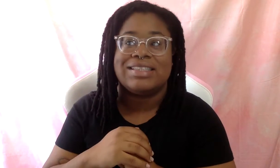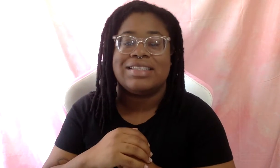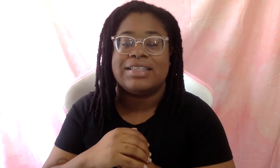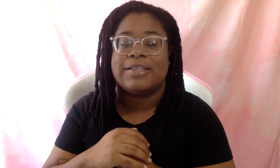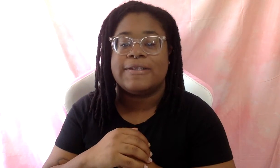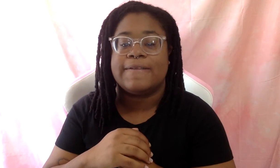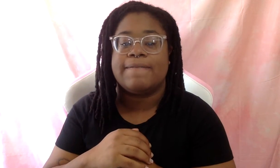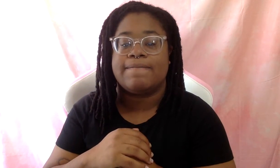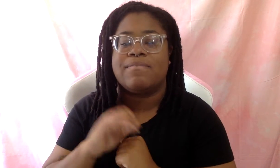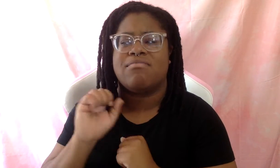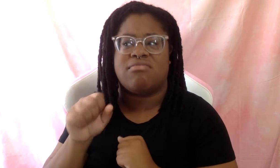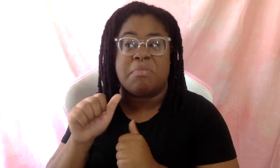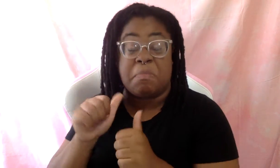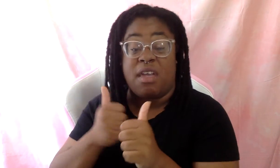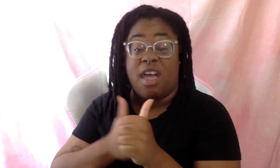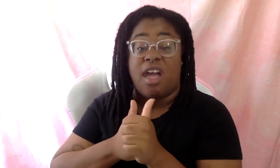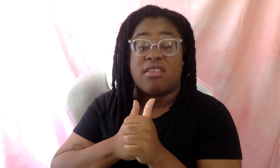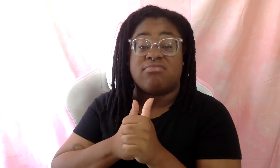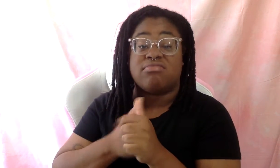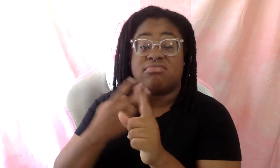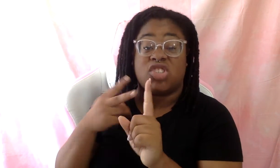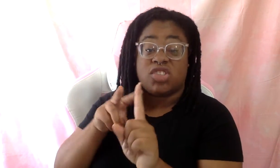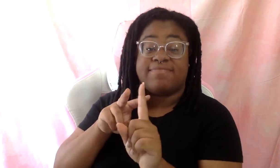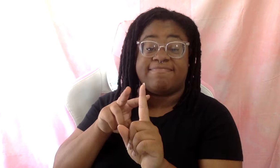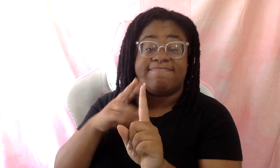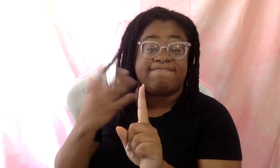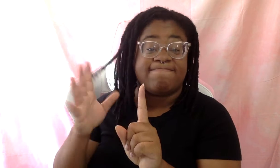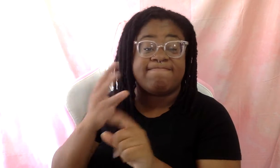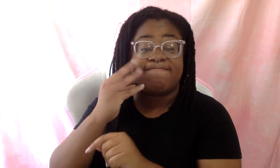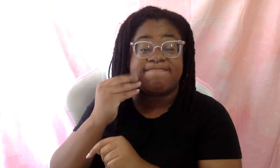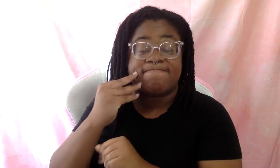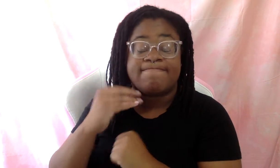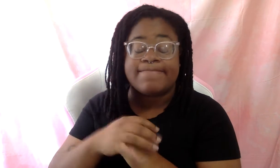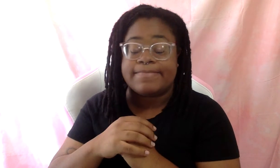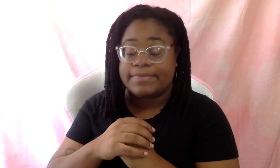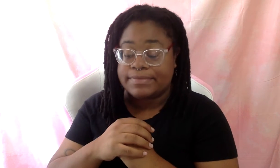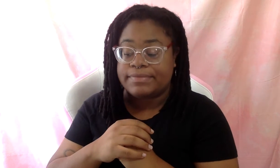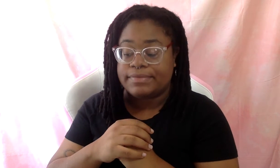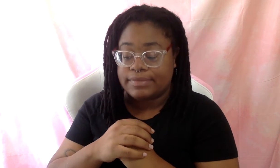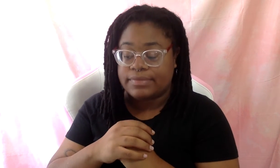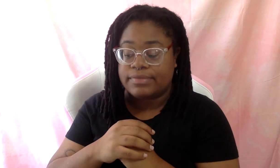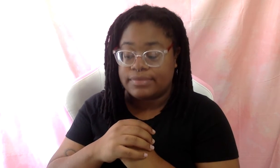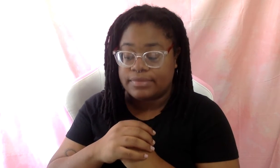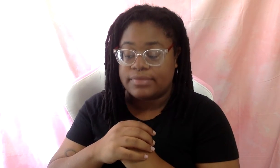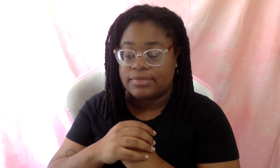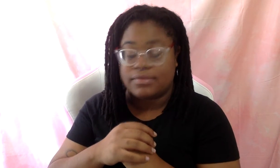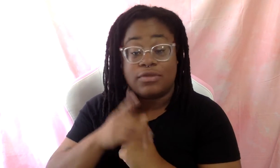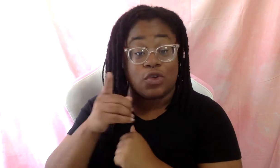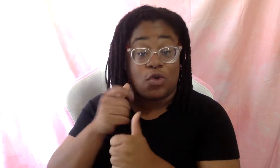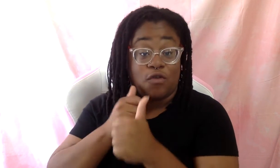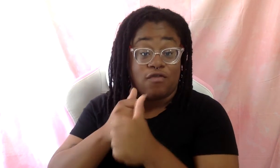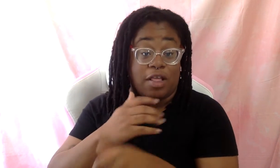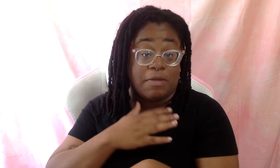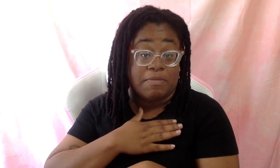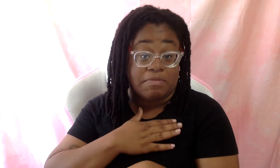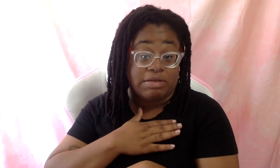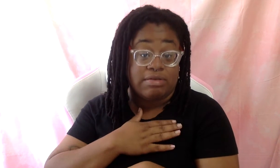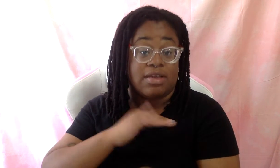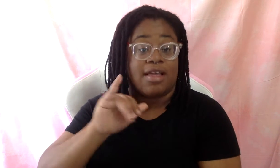behind the scenes, right? Uh, so if you follow me on LinkedIn, I don't think that I'm